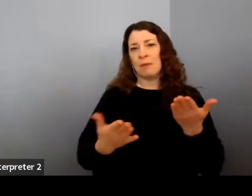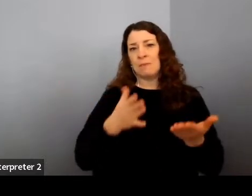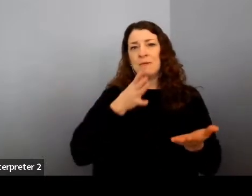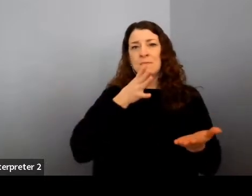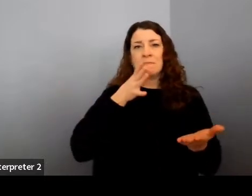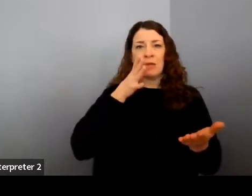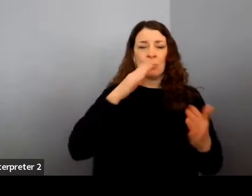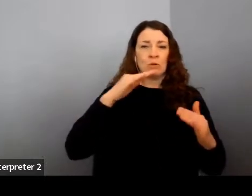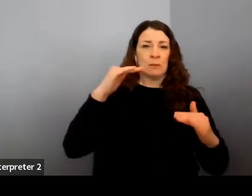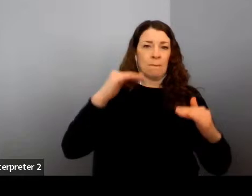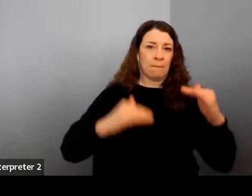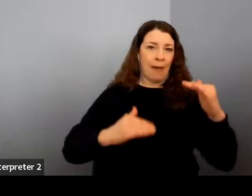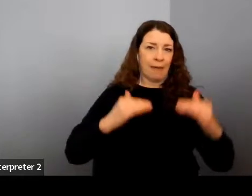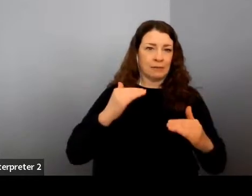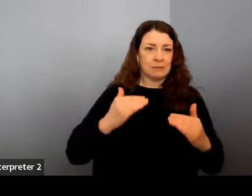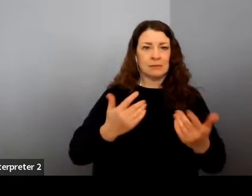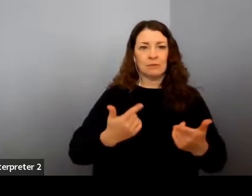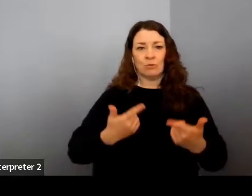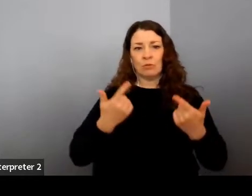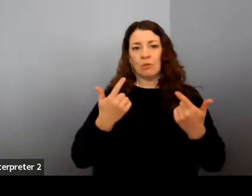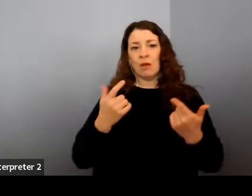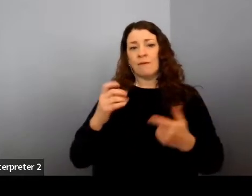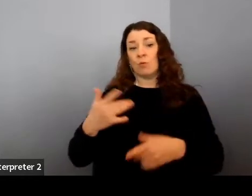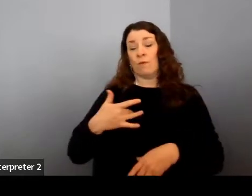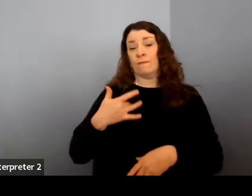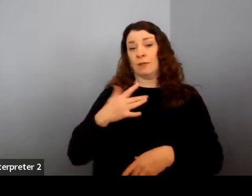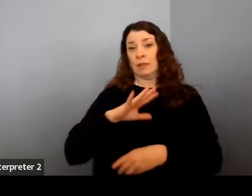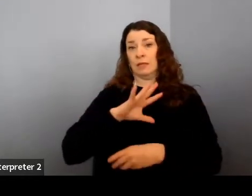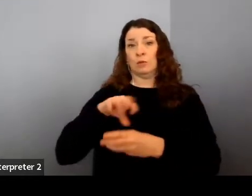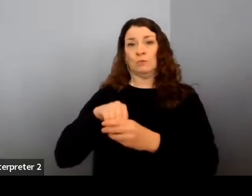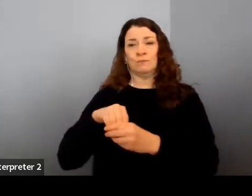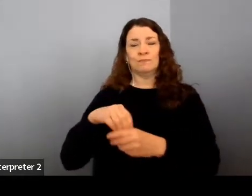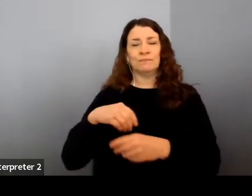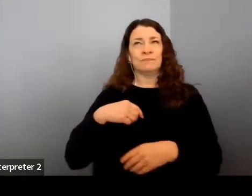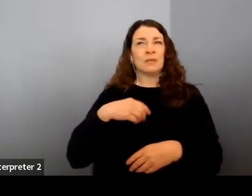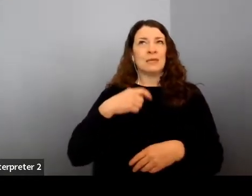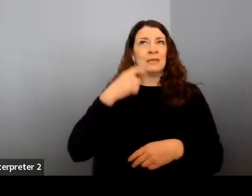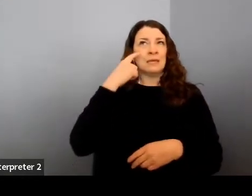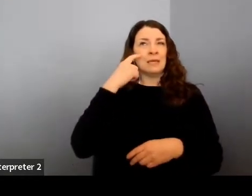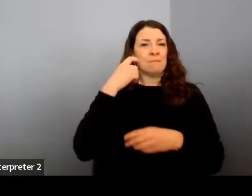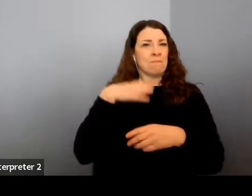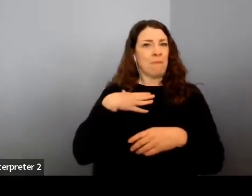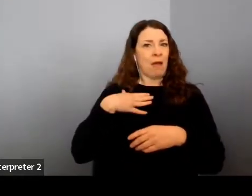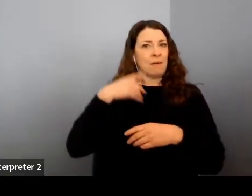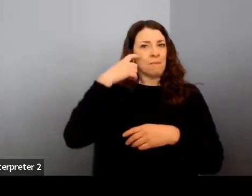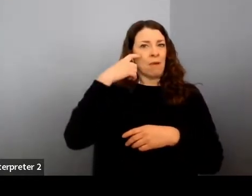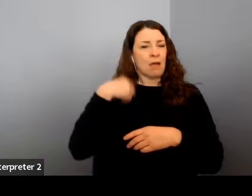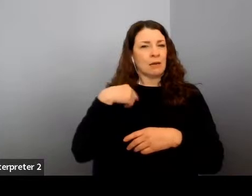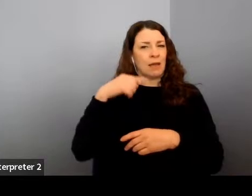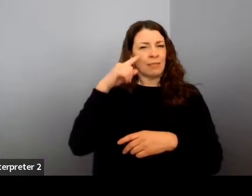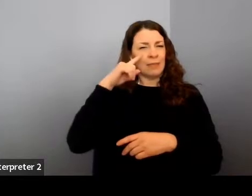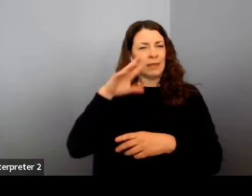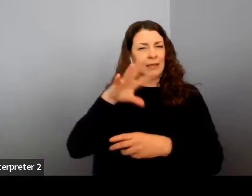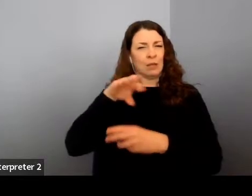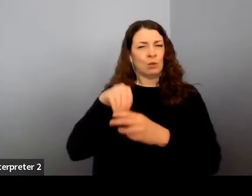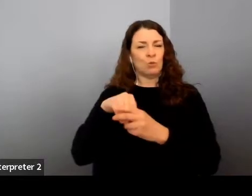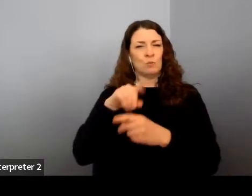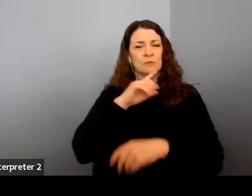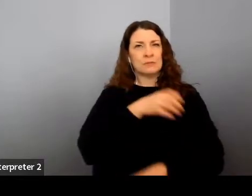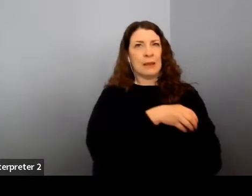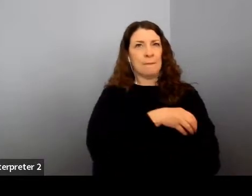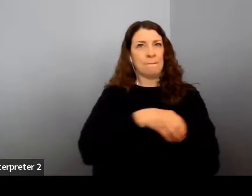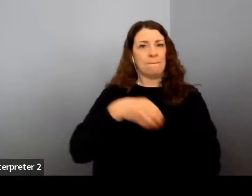whether it's the feeling of inclusion. And when I think of inclusion, in my mind, I think of empowerment, I want to be